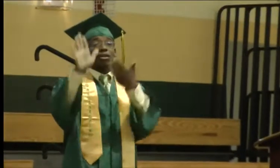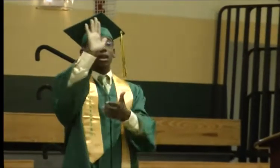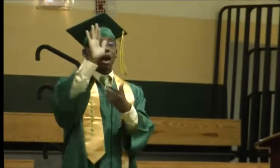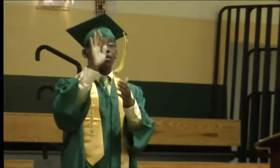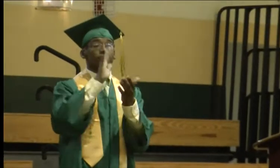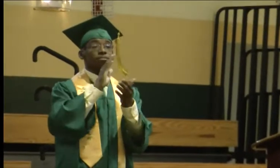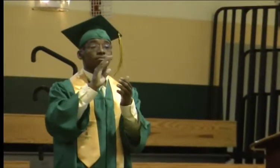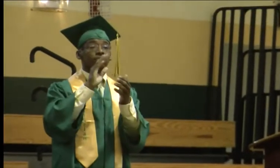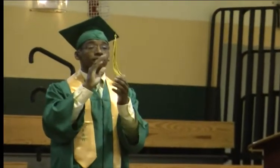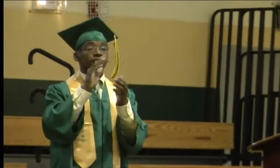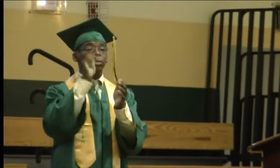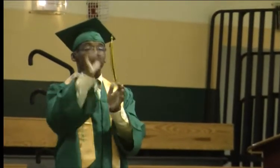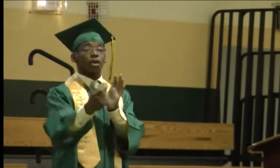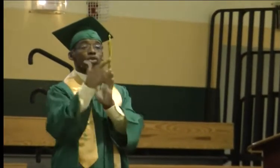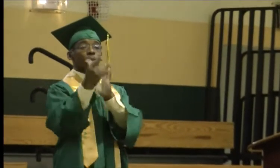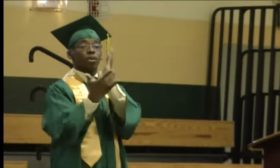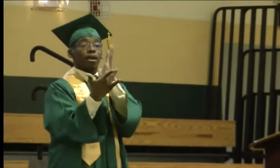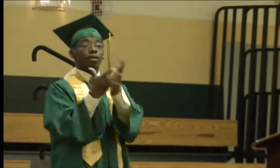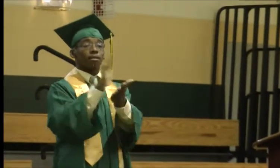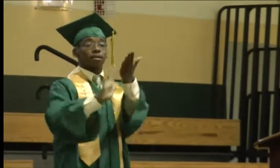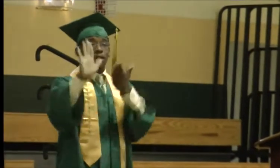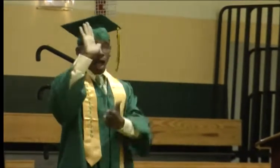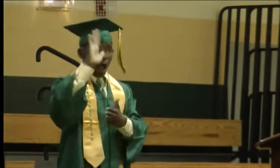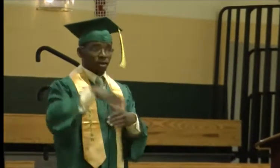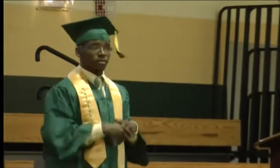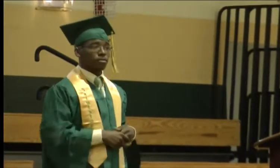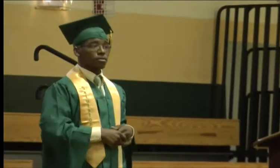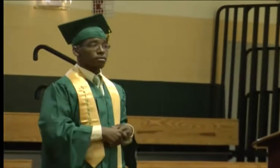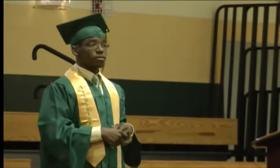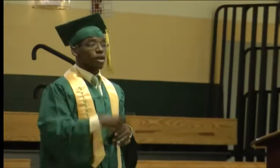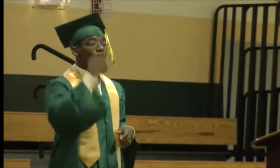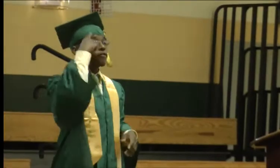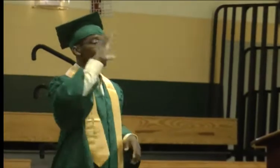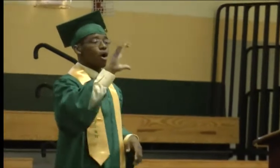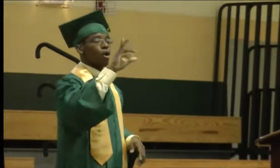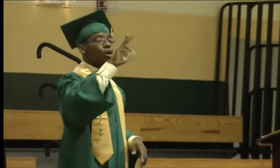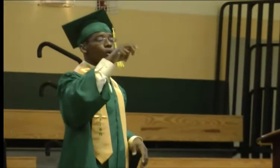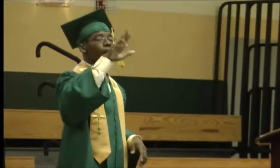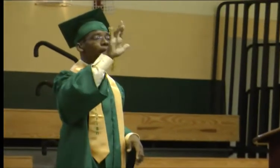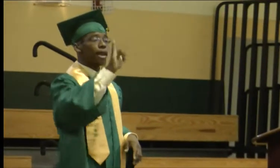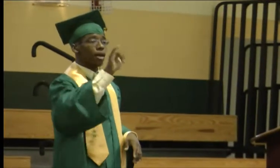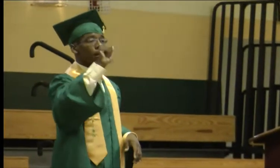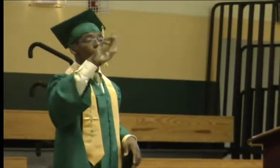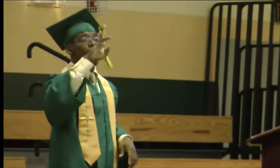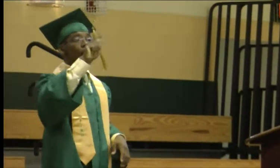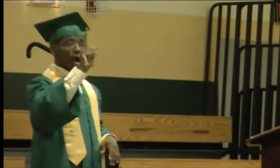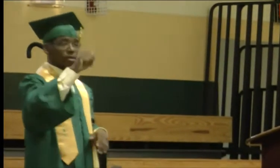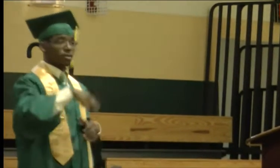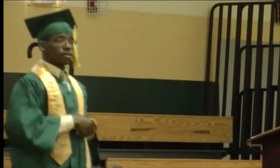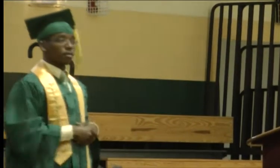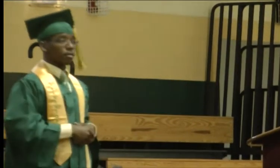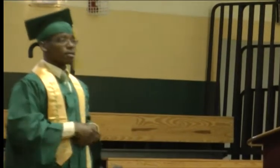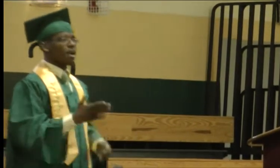So now, I can go to college. I want to go to South Florida Technical College to study culinary arts.